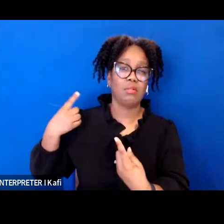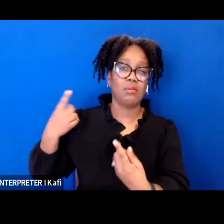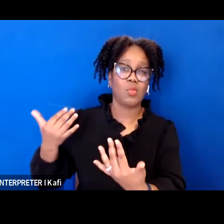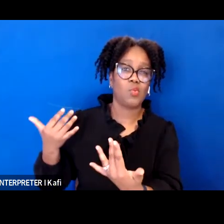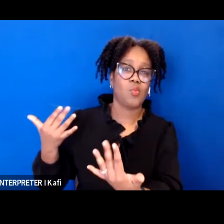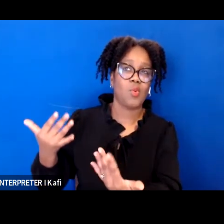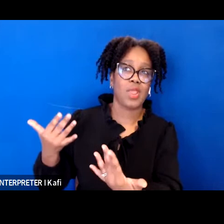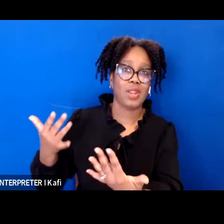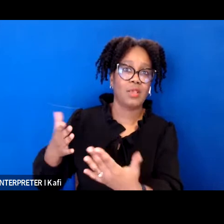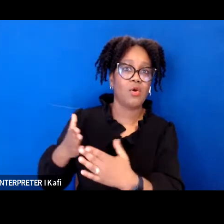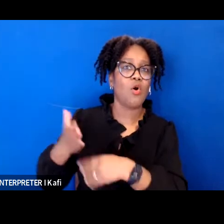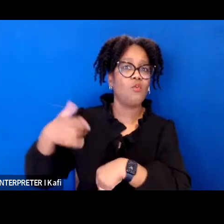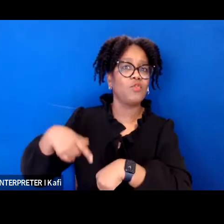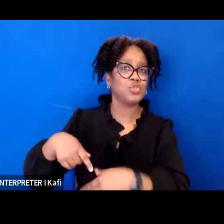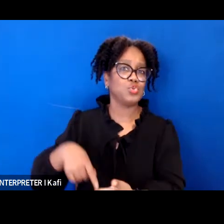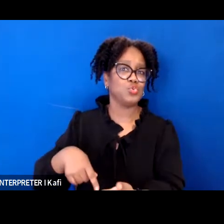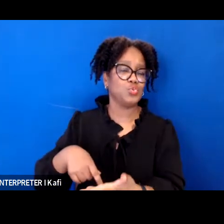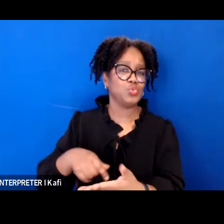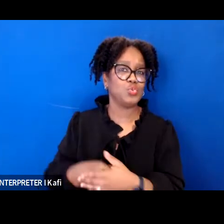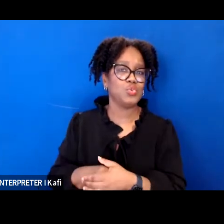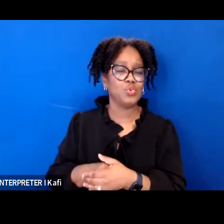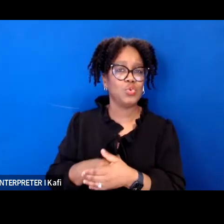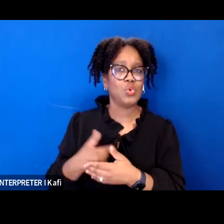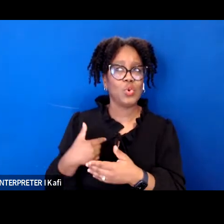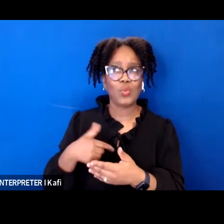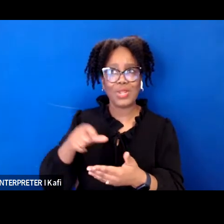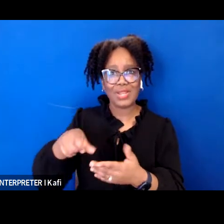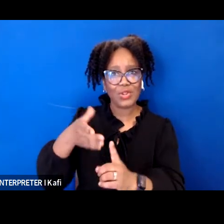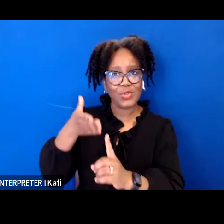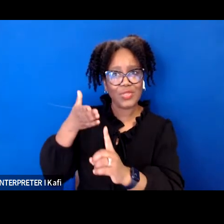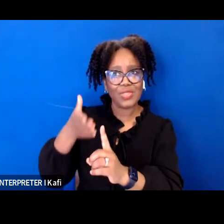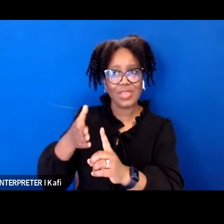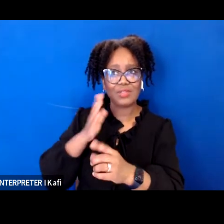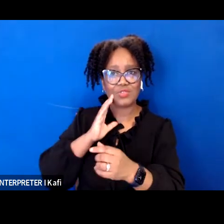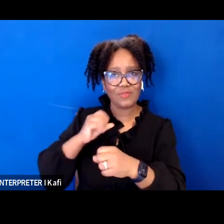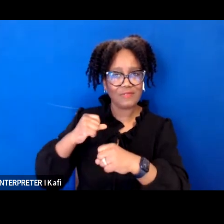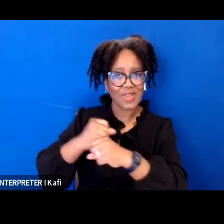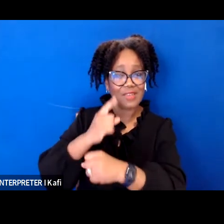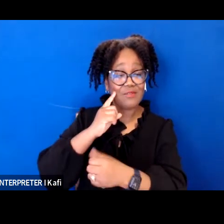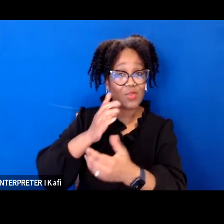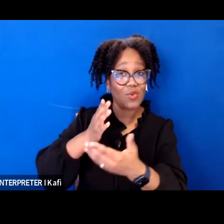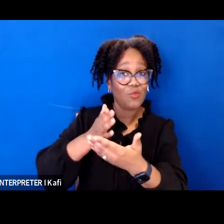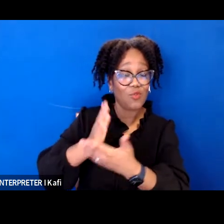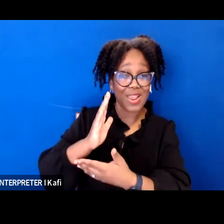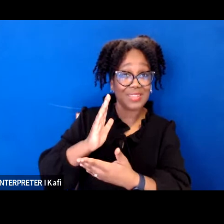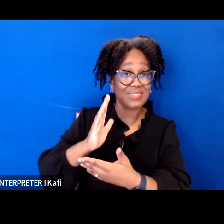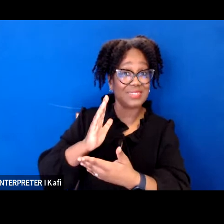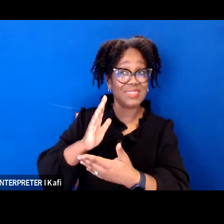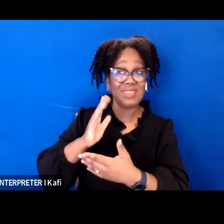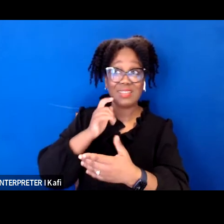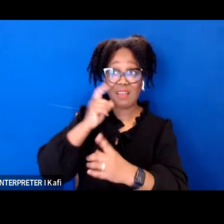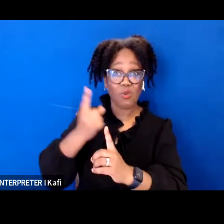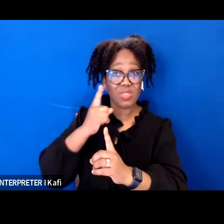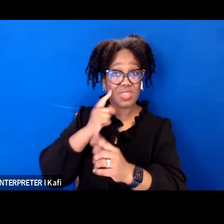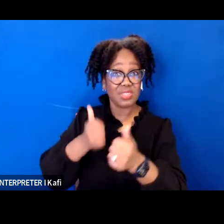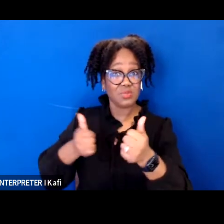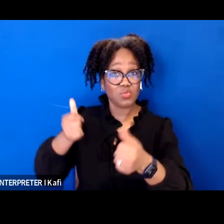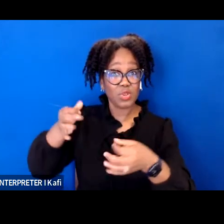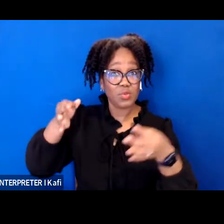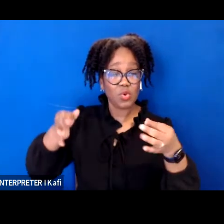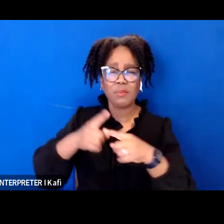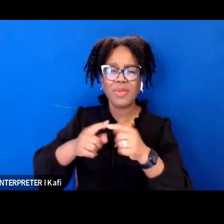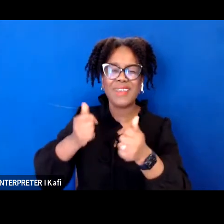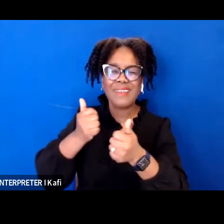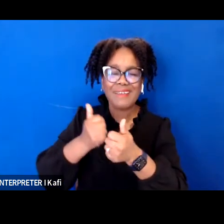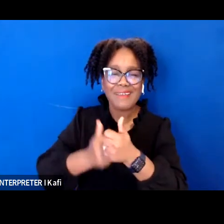and justice not just at the supreme court but every level of court and every level of leadership so this is